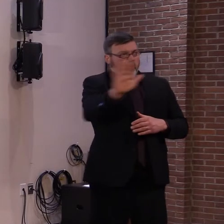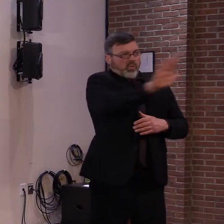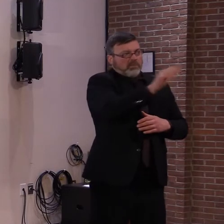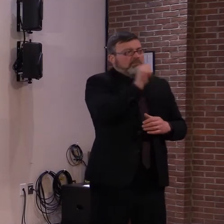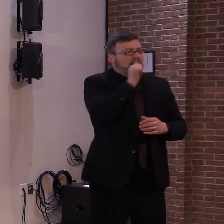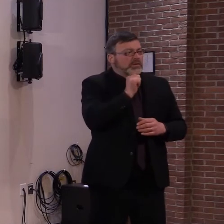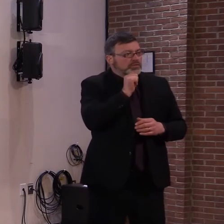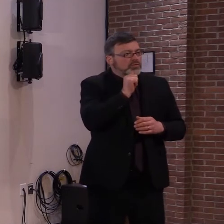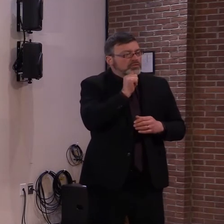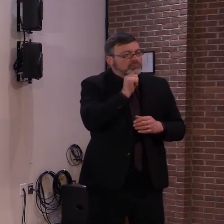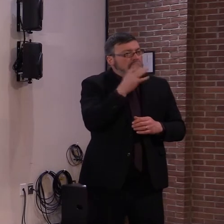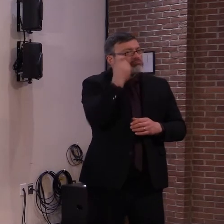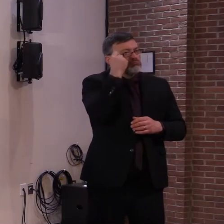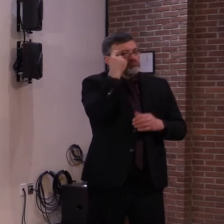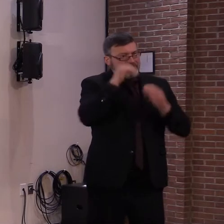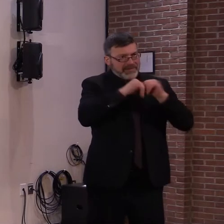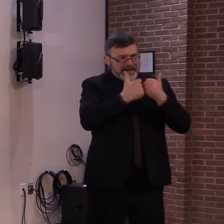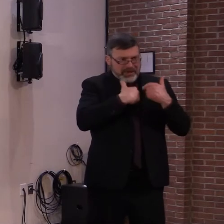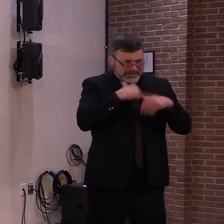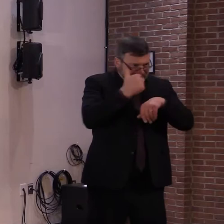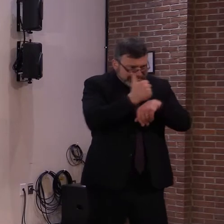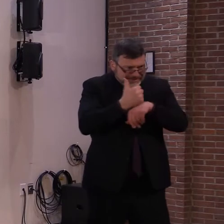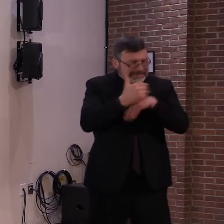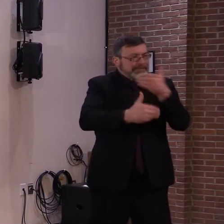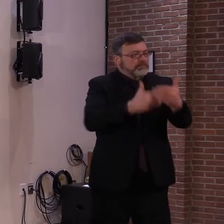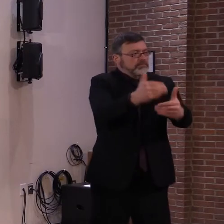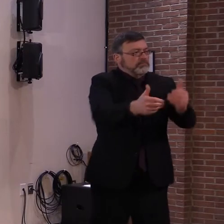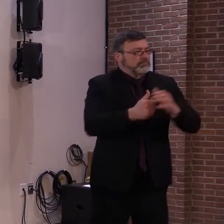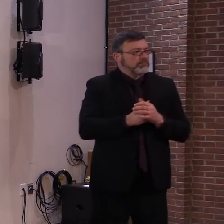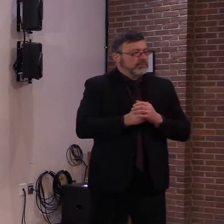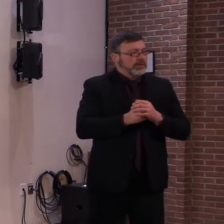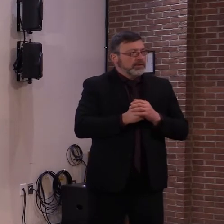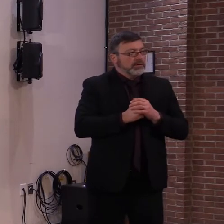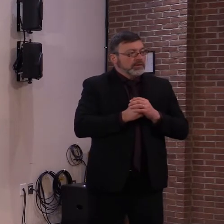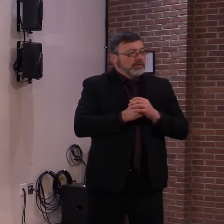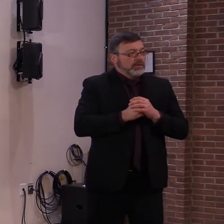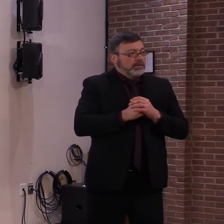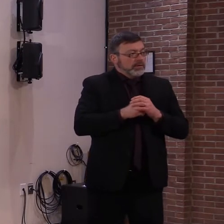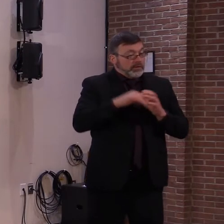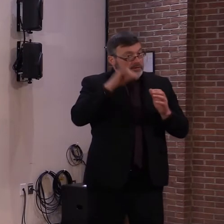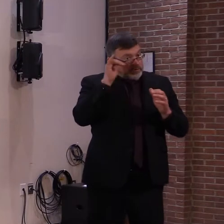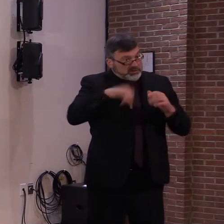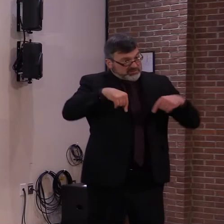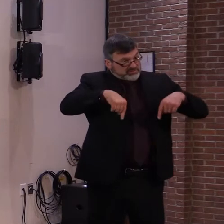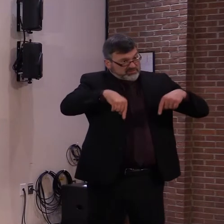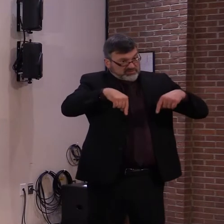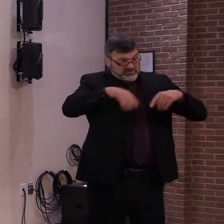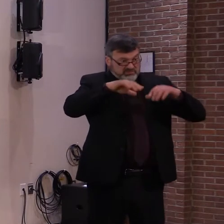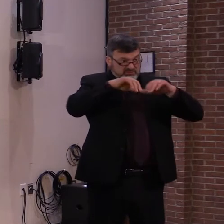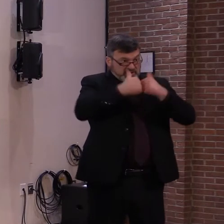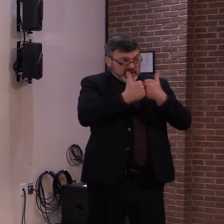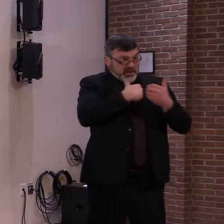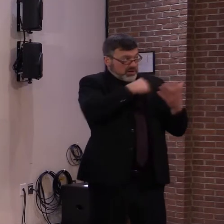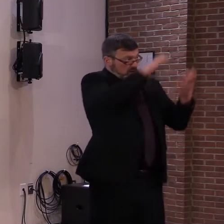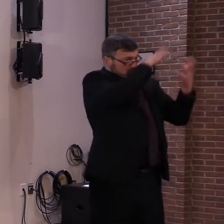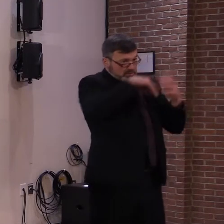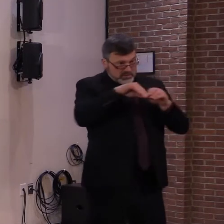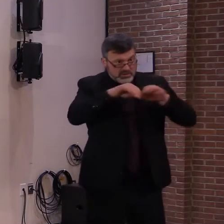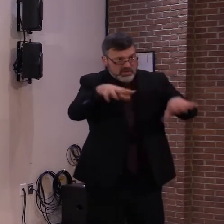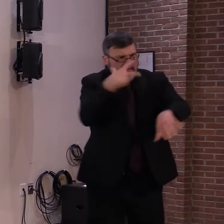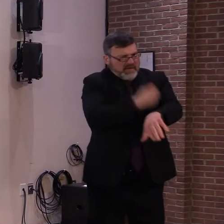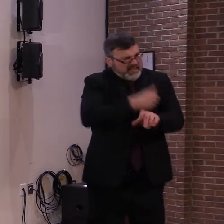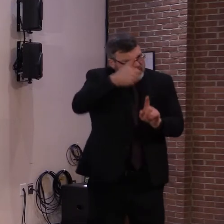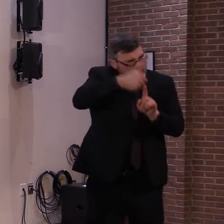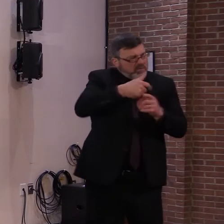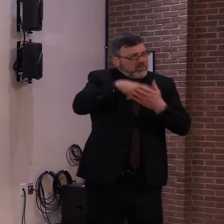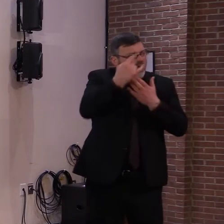Like with all large rollouts, there will be some bumps, but we'll learn from those bumps, and if we make mistakes, we'll own them.